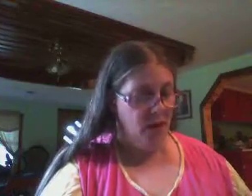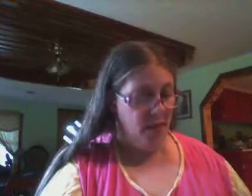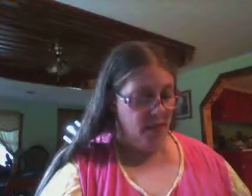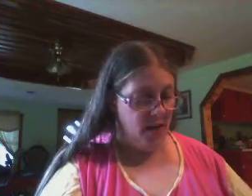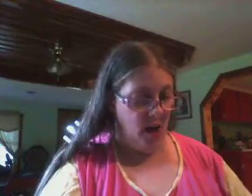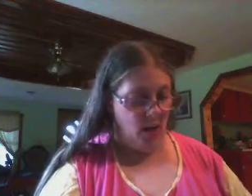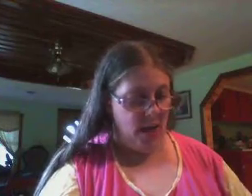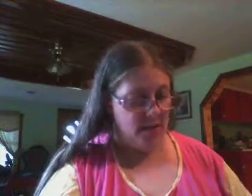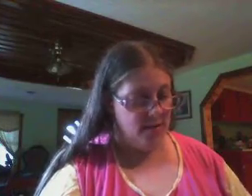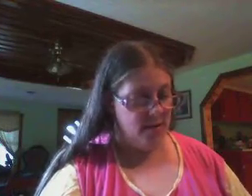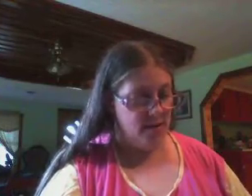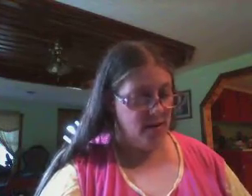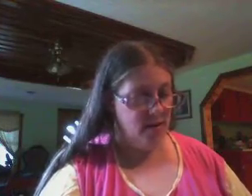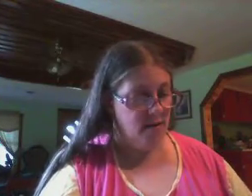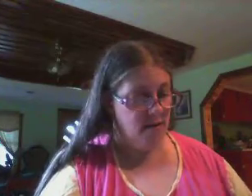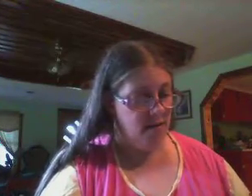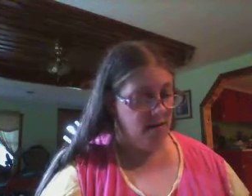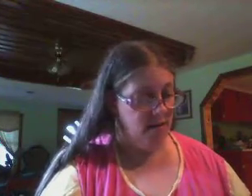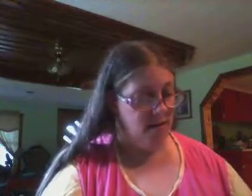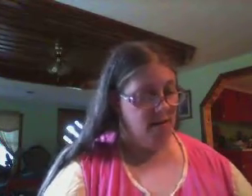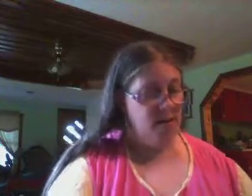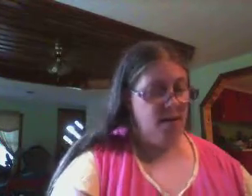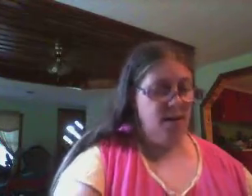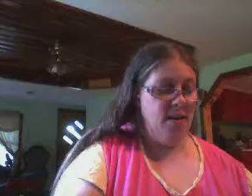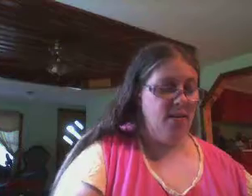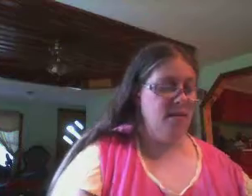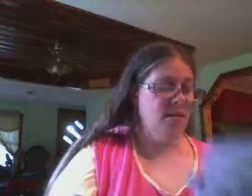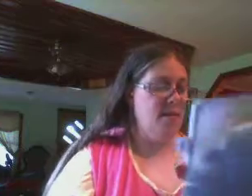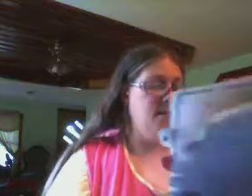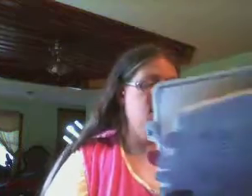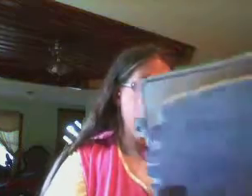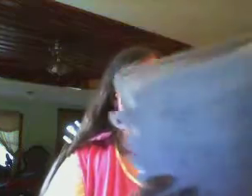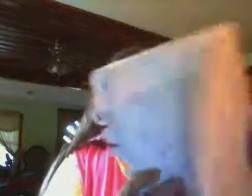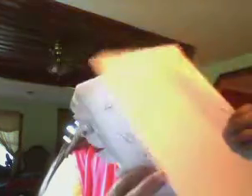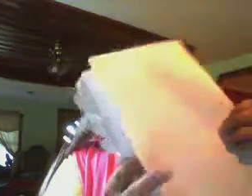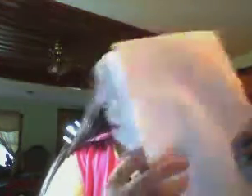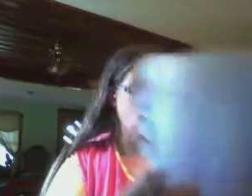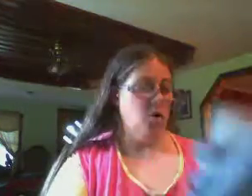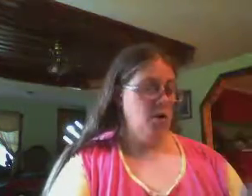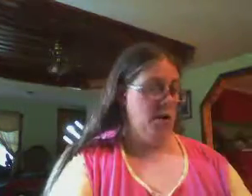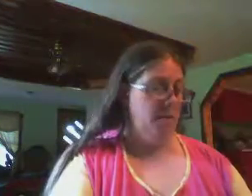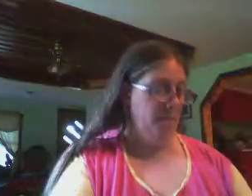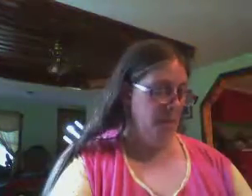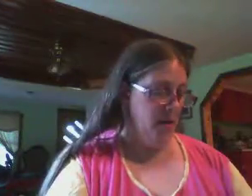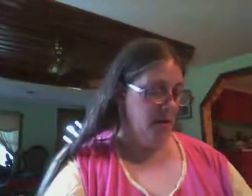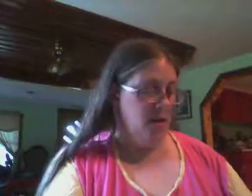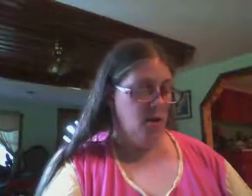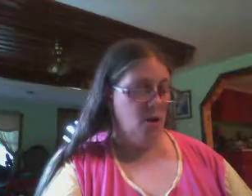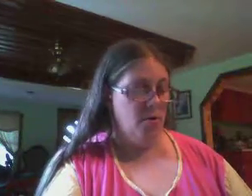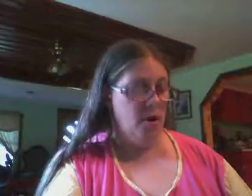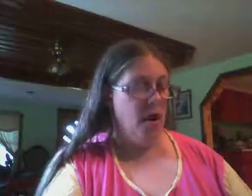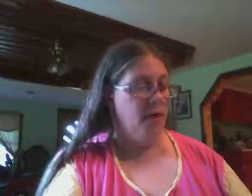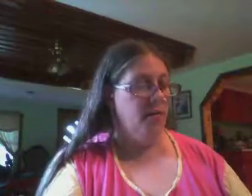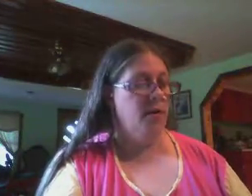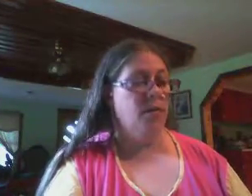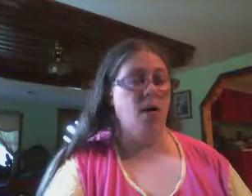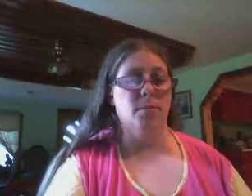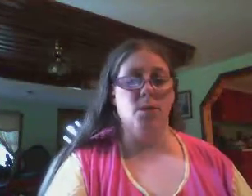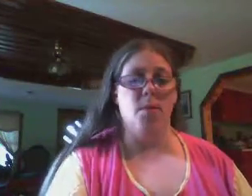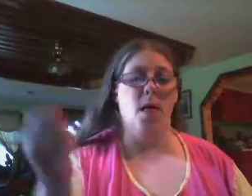And, then our last thing is our thought word. Number 9, in the comments